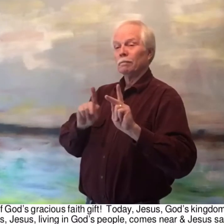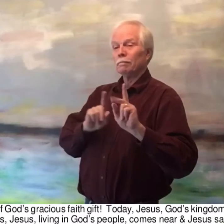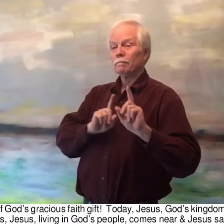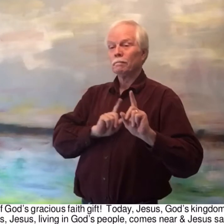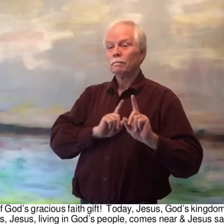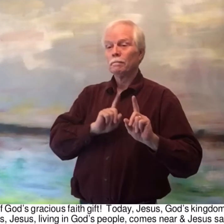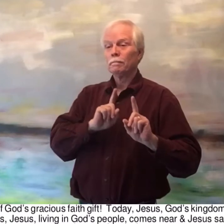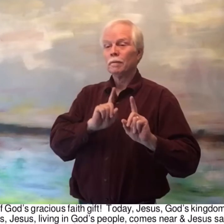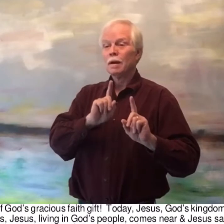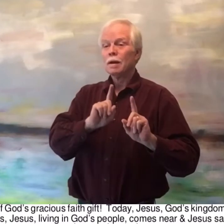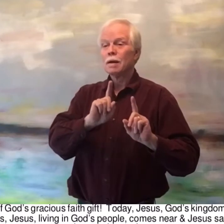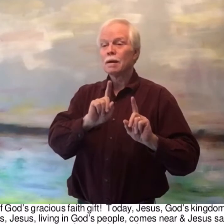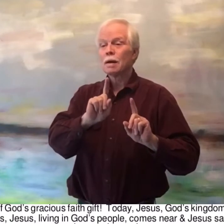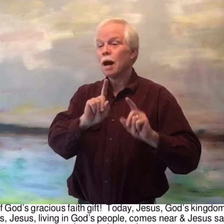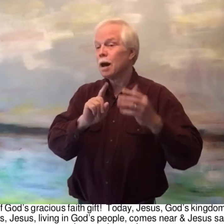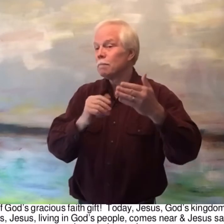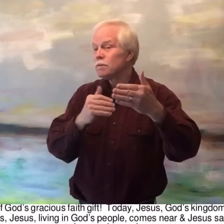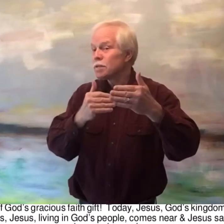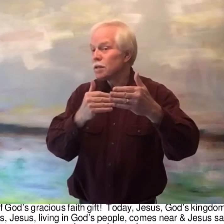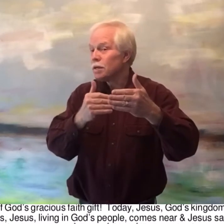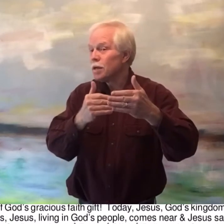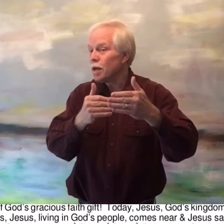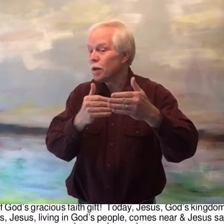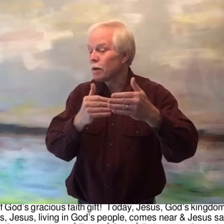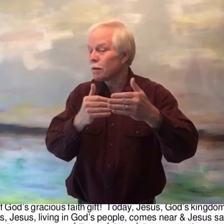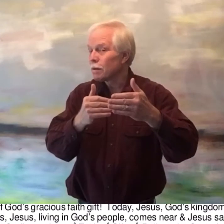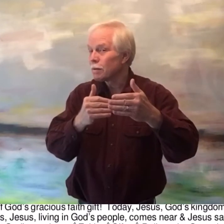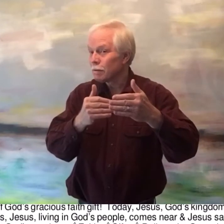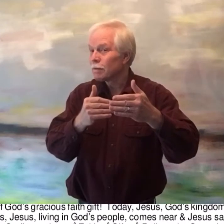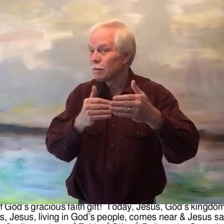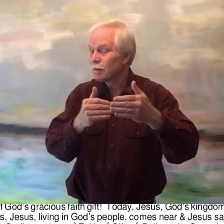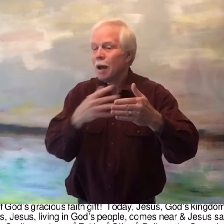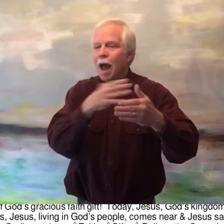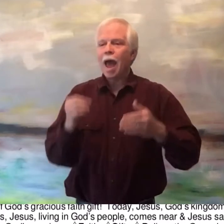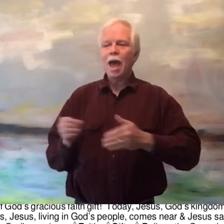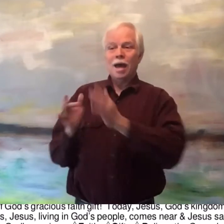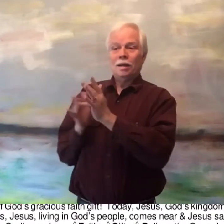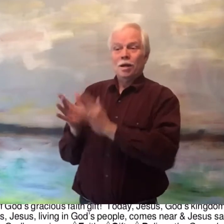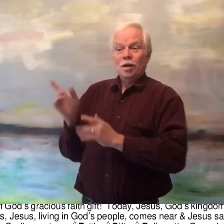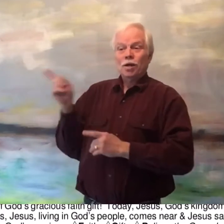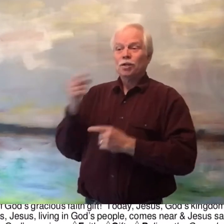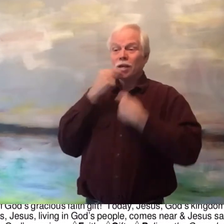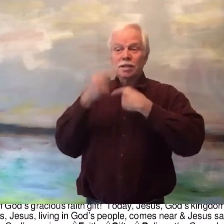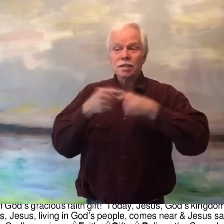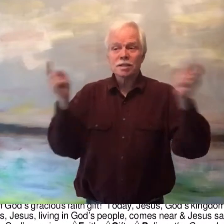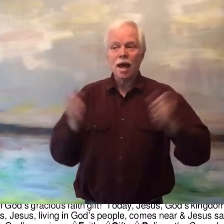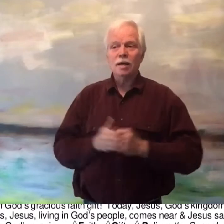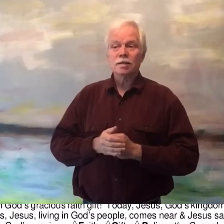comes near. And Jesus says,